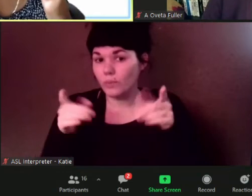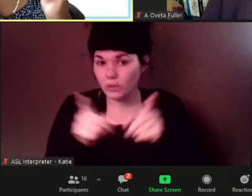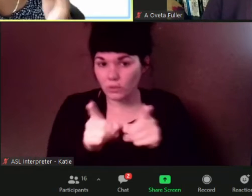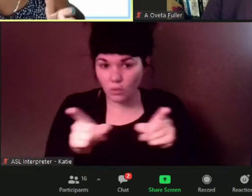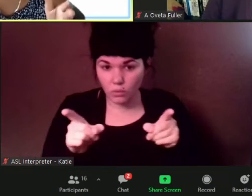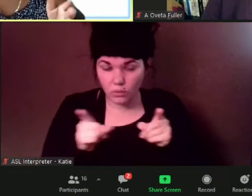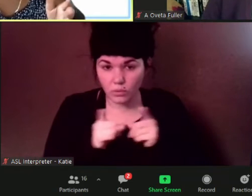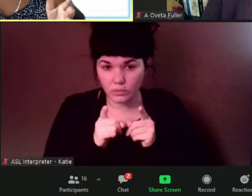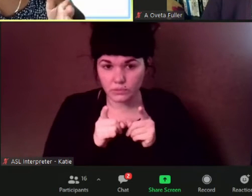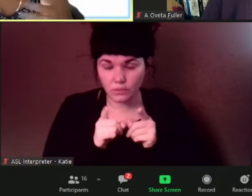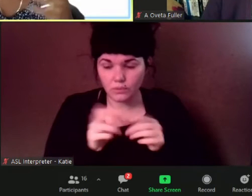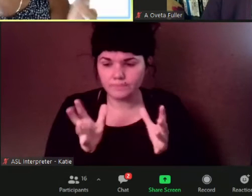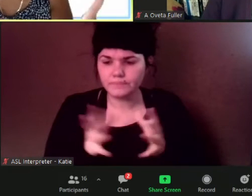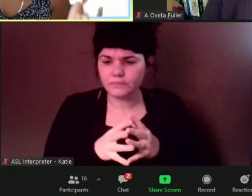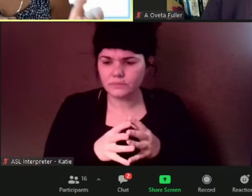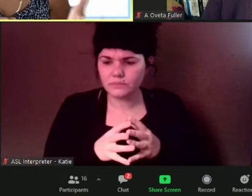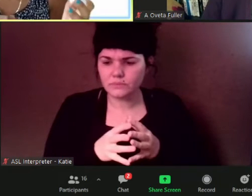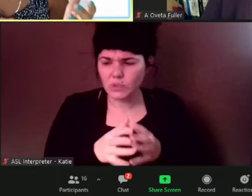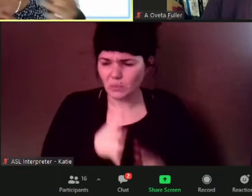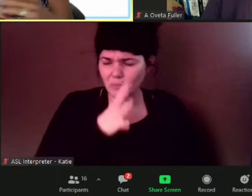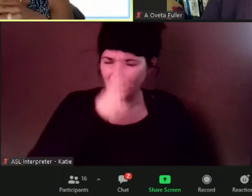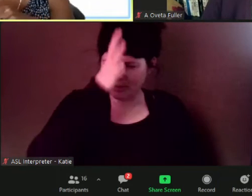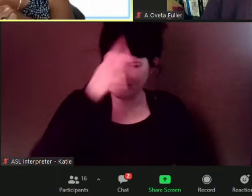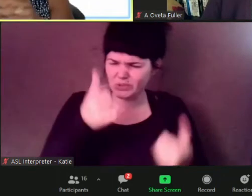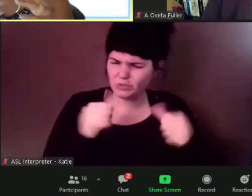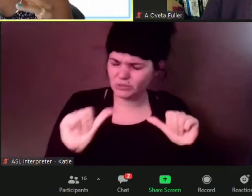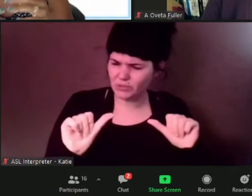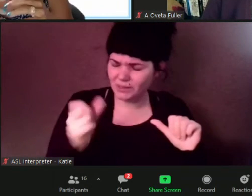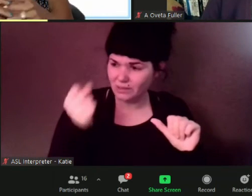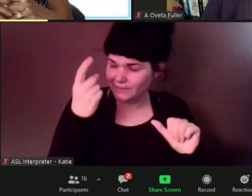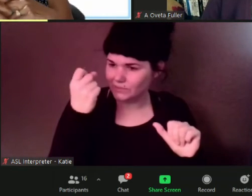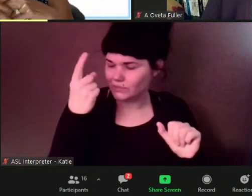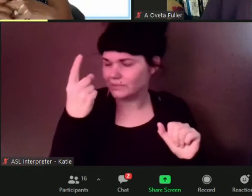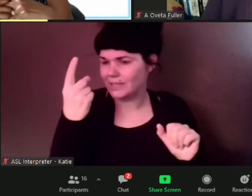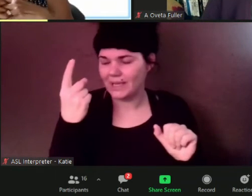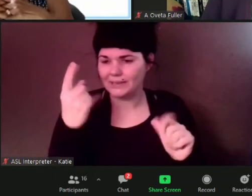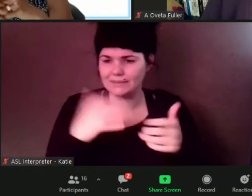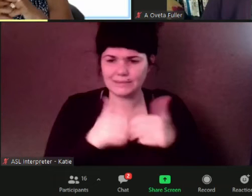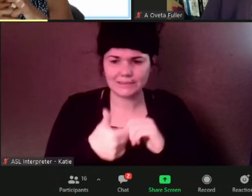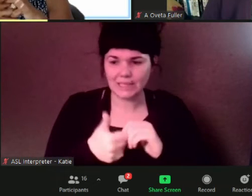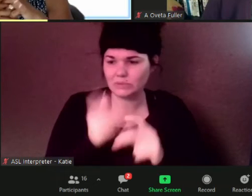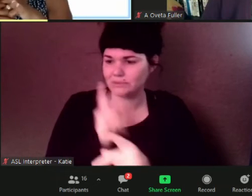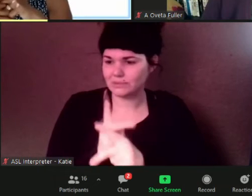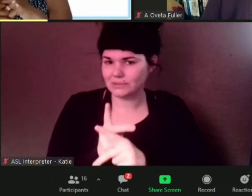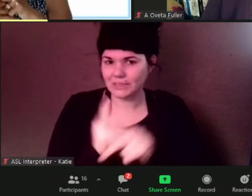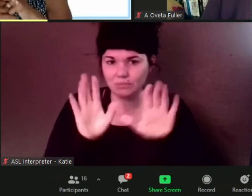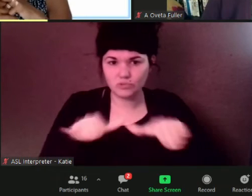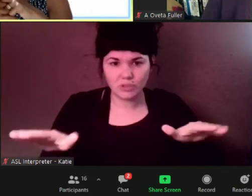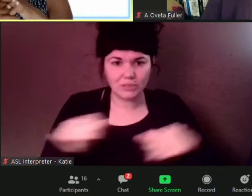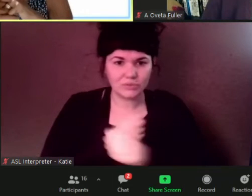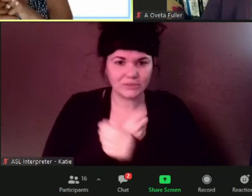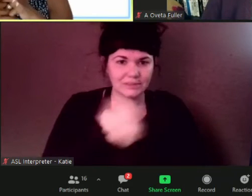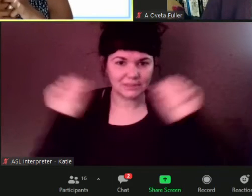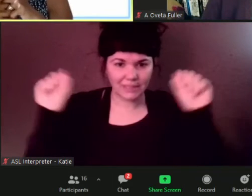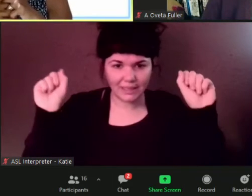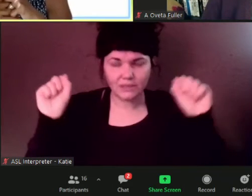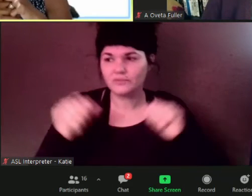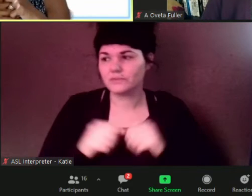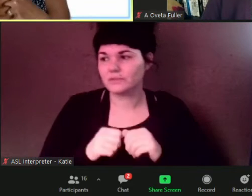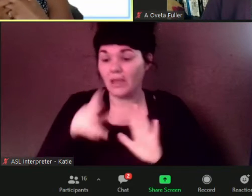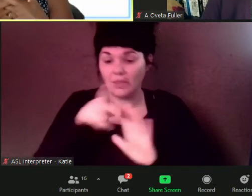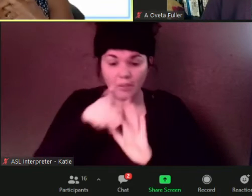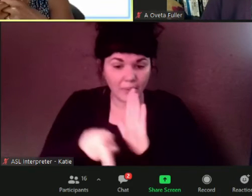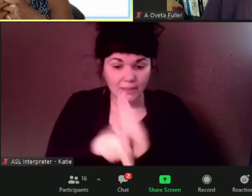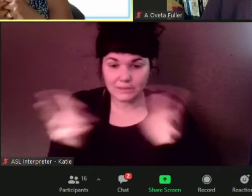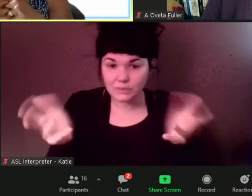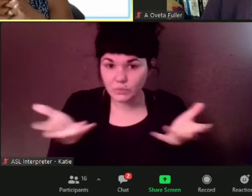what are the policies that would keep their child safe what are the types of questions or things that you think parents should be mindful of for their uh